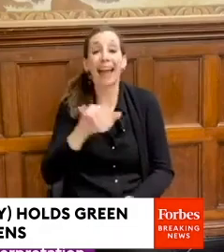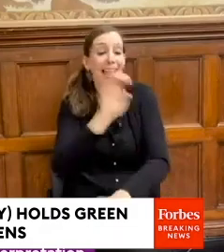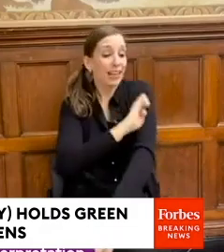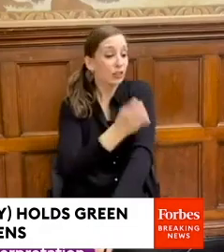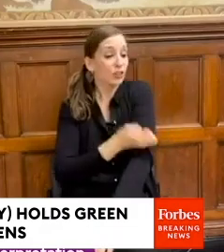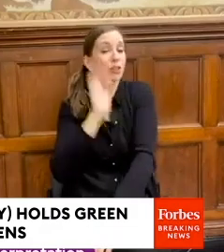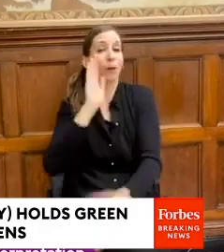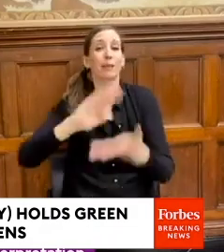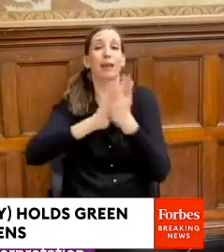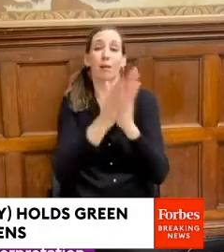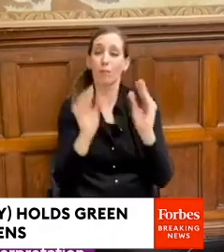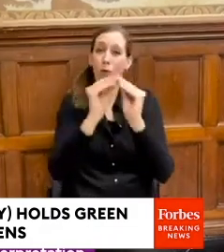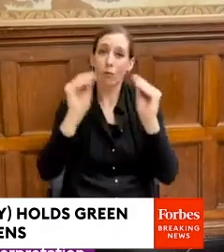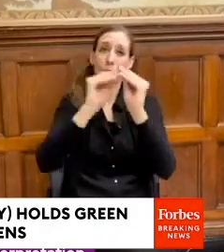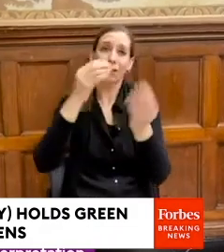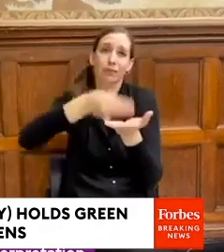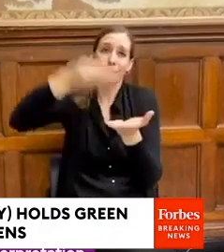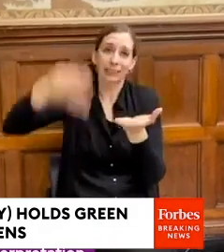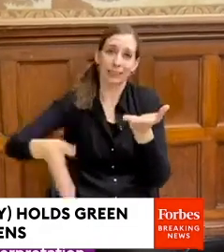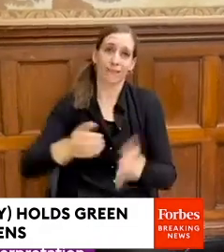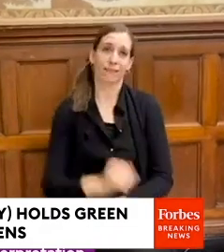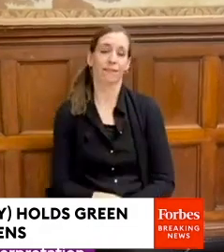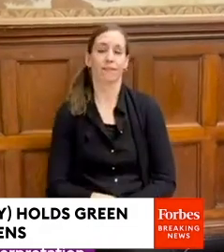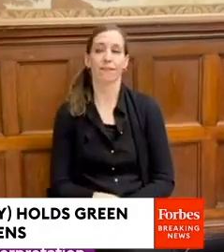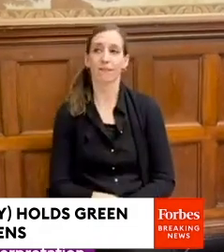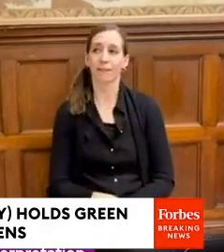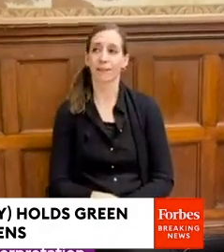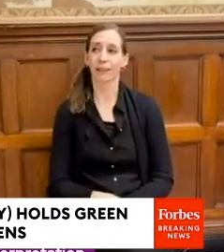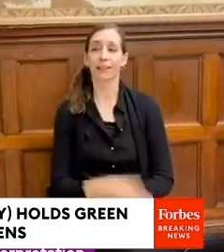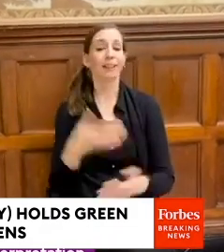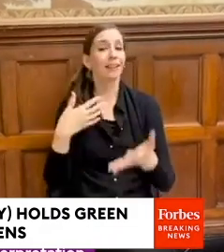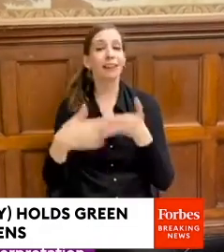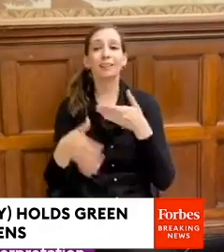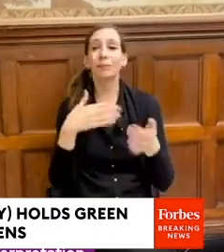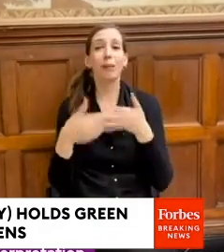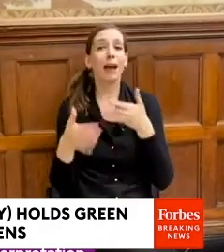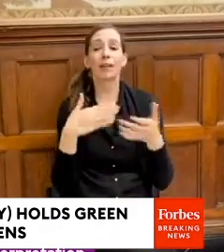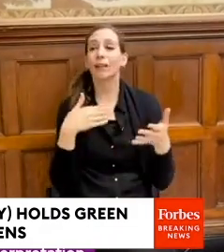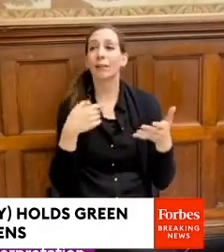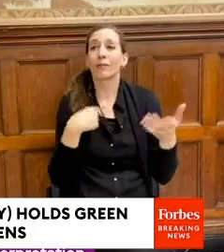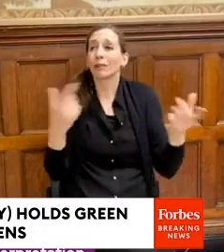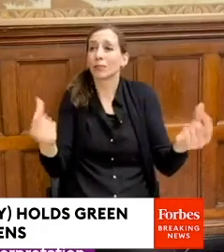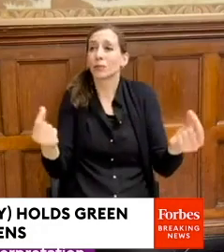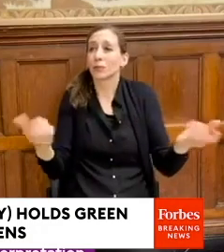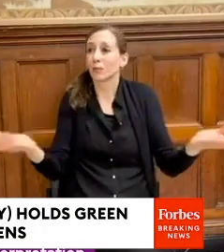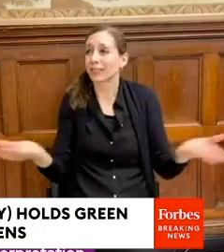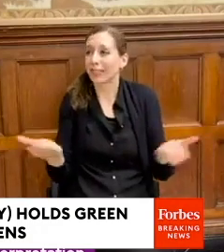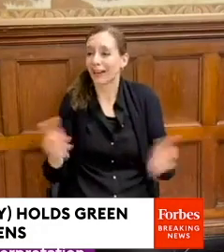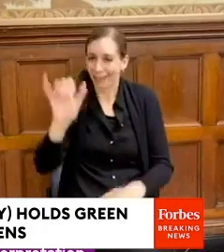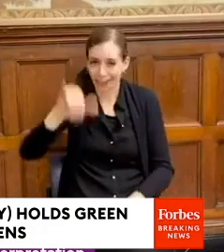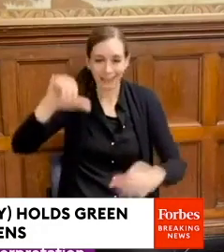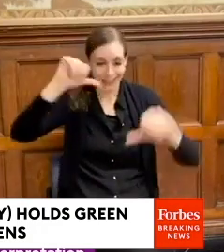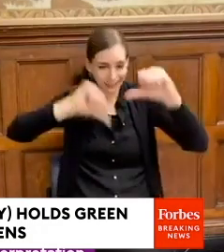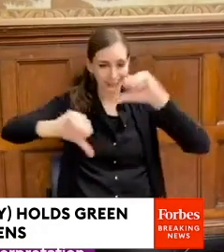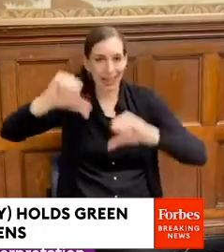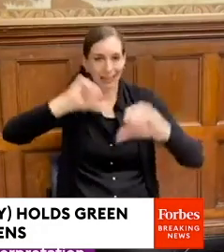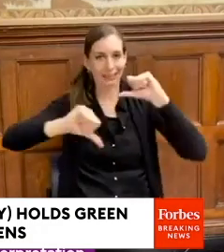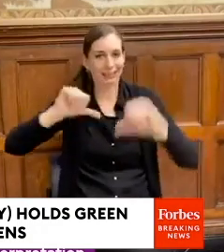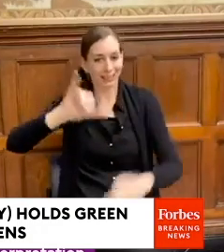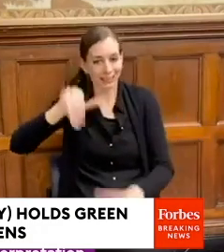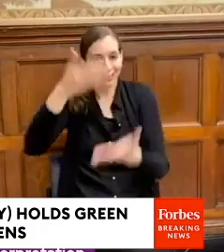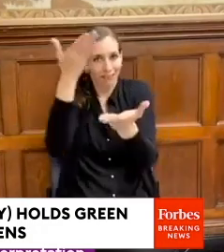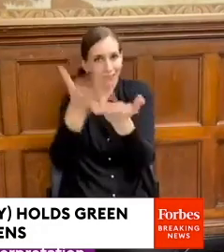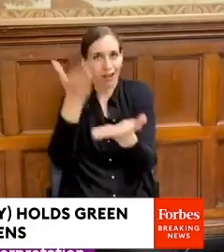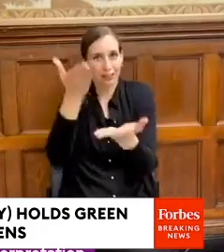It's only going to get more expensive. No matter what we do here, that is just the science of the issue. You know,